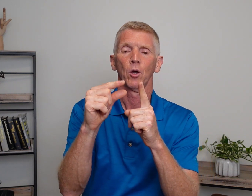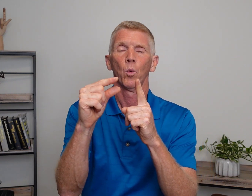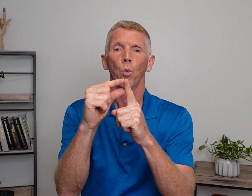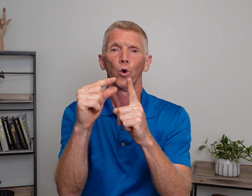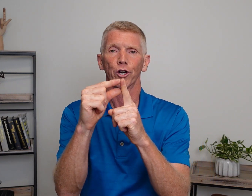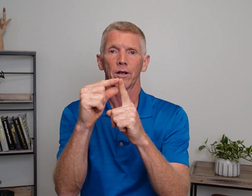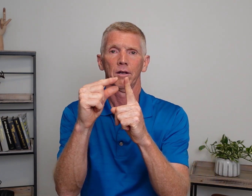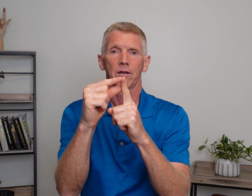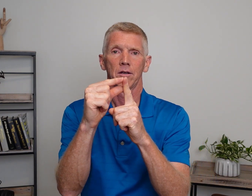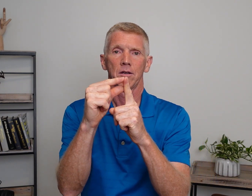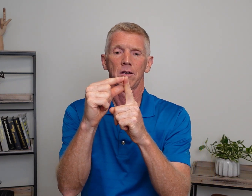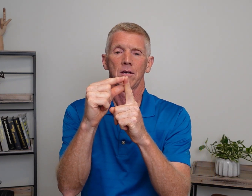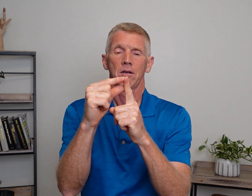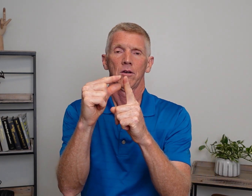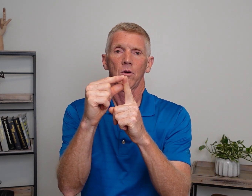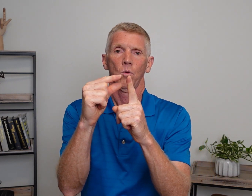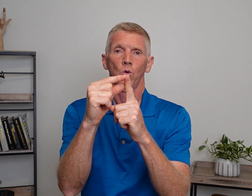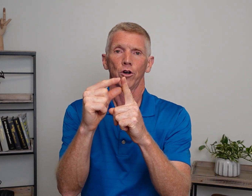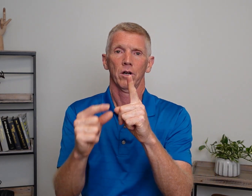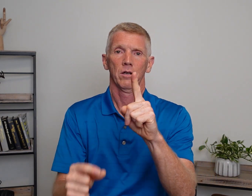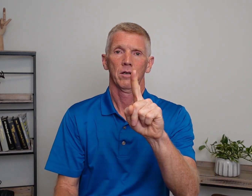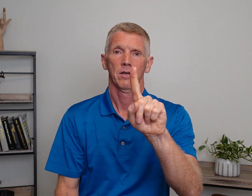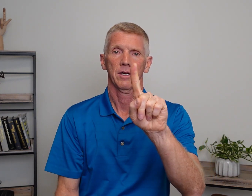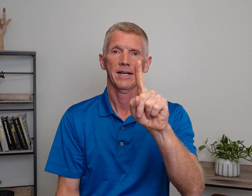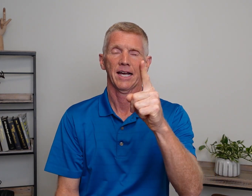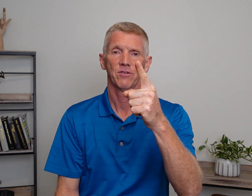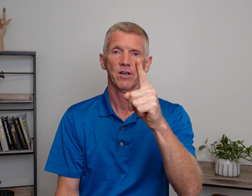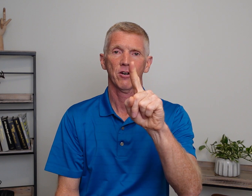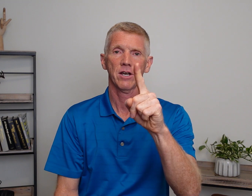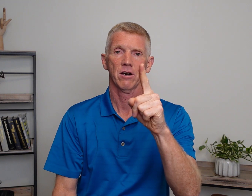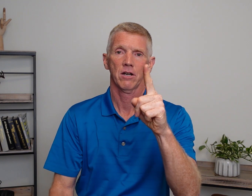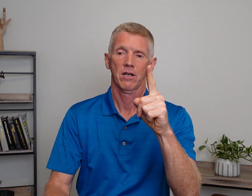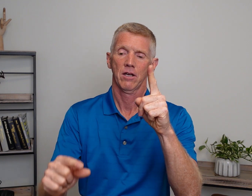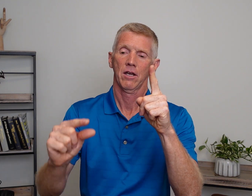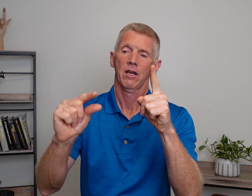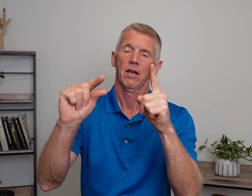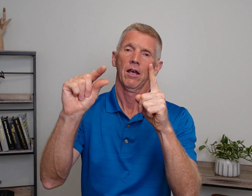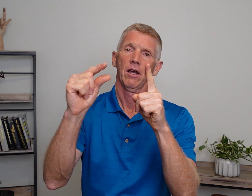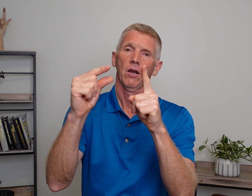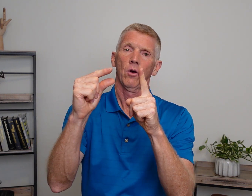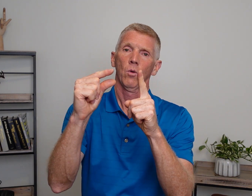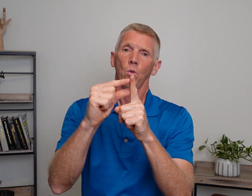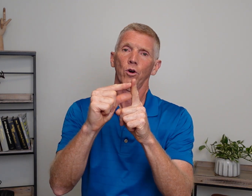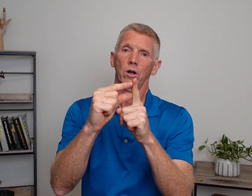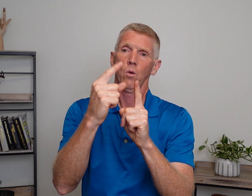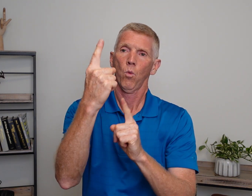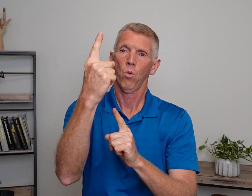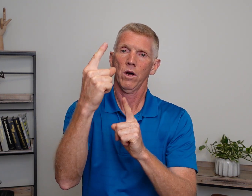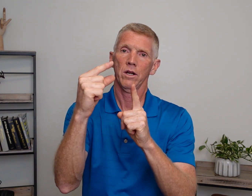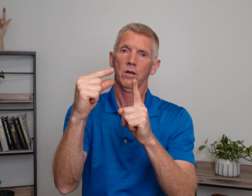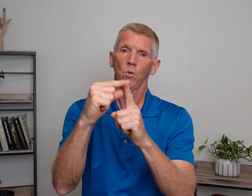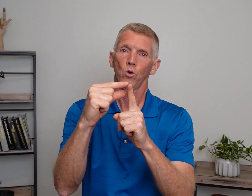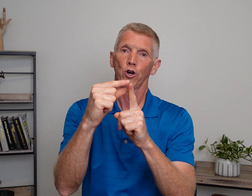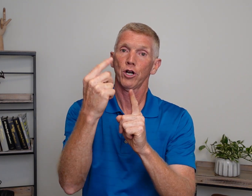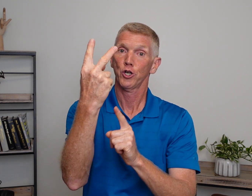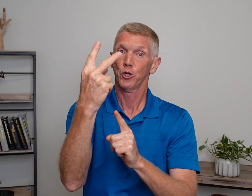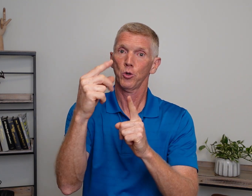Word. Word. Index finger here. Word. One word. Two